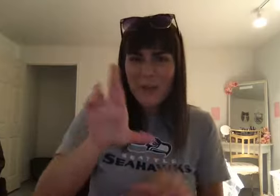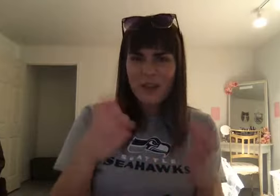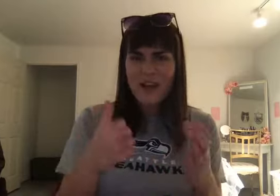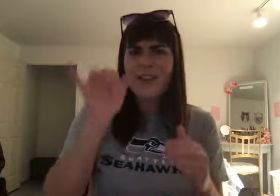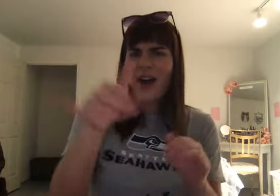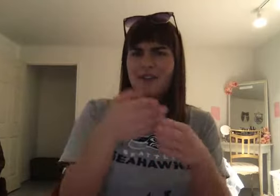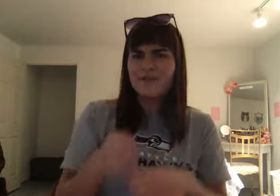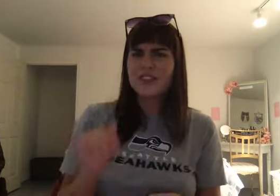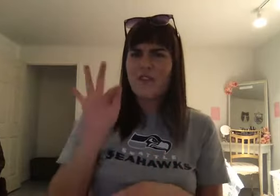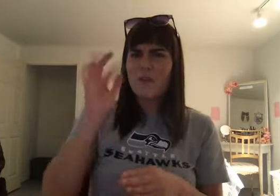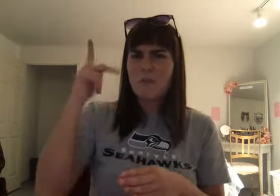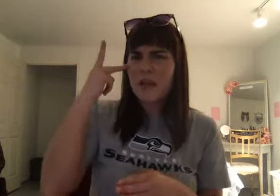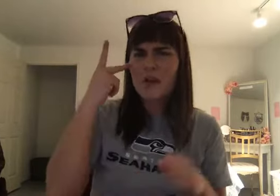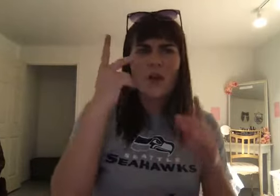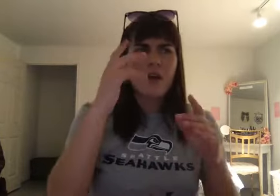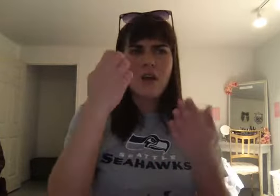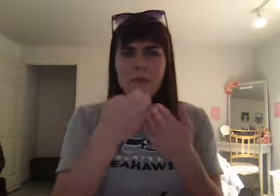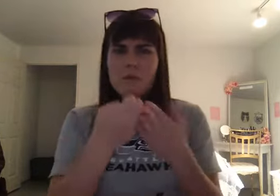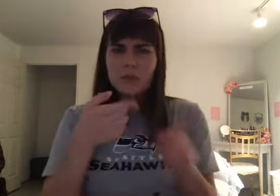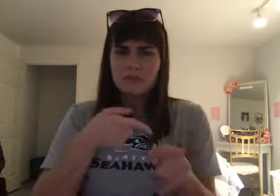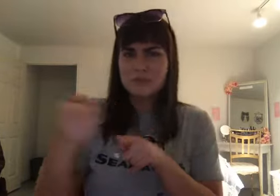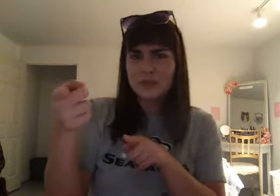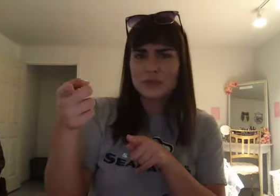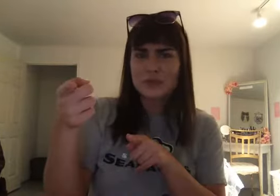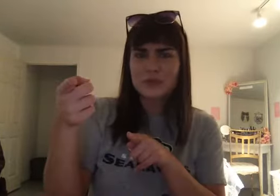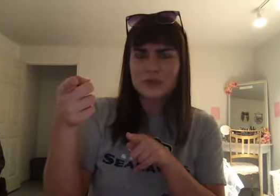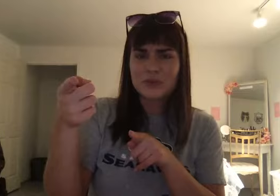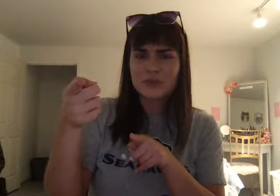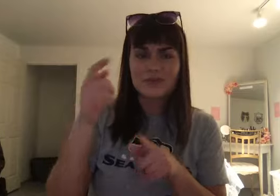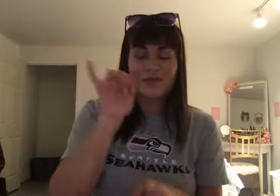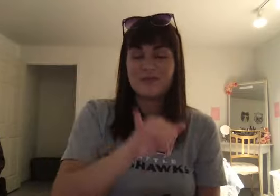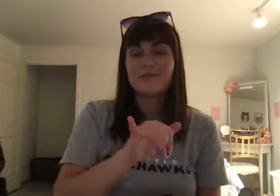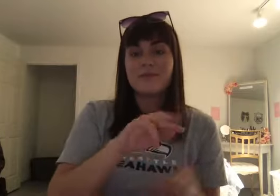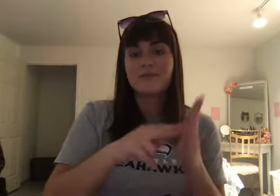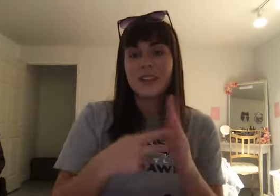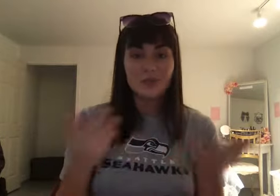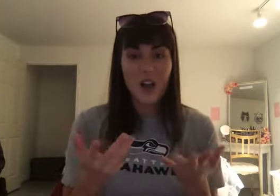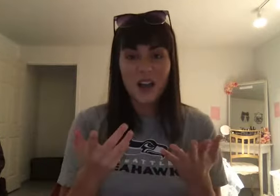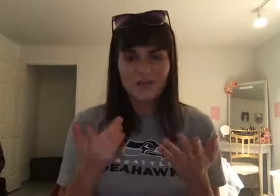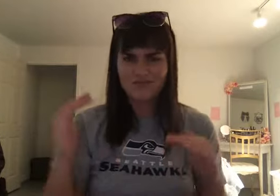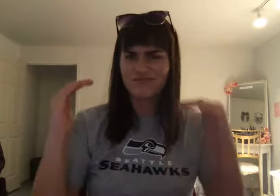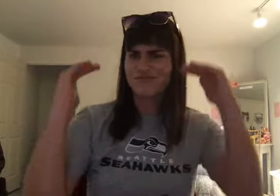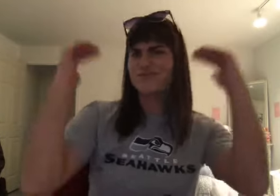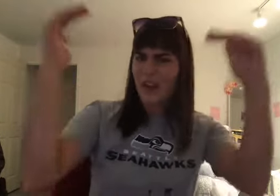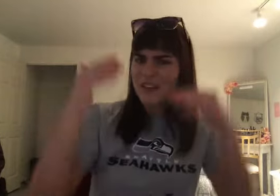political and economic specialization. Is a marker of an advanced civilization. Because people have time